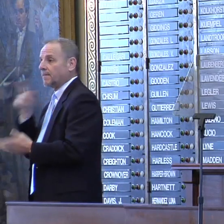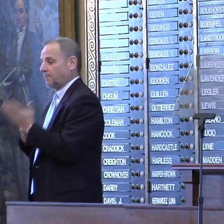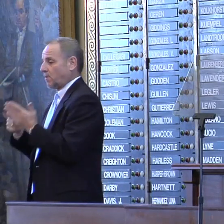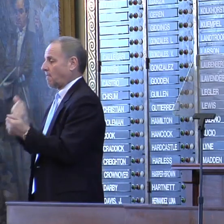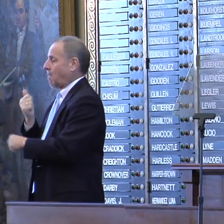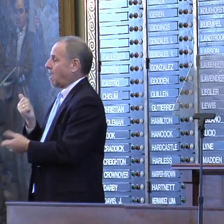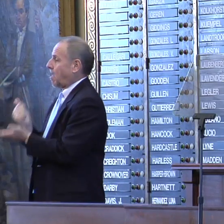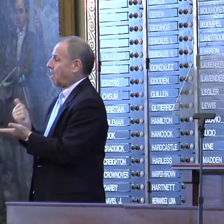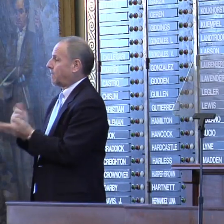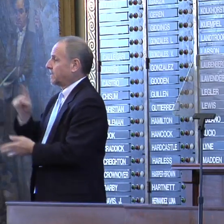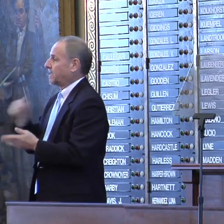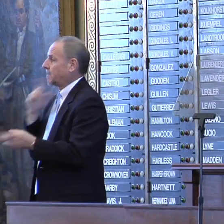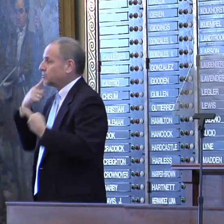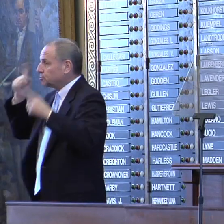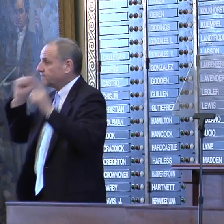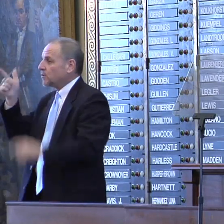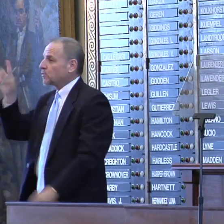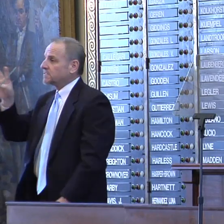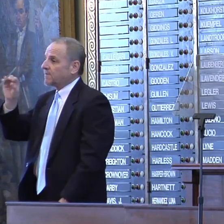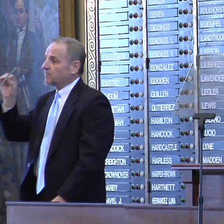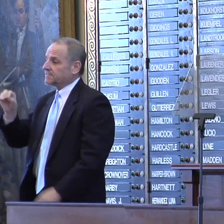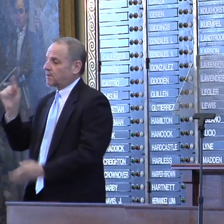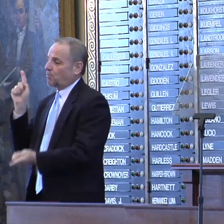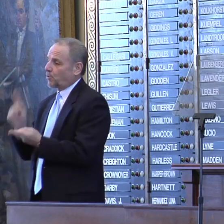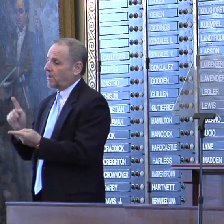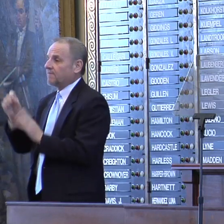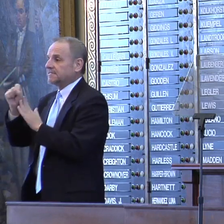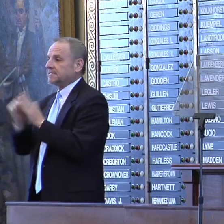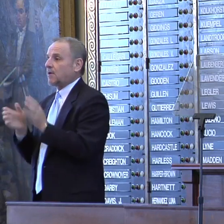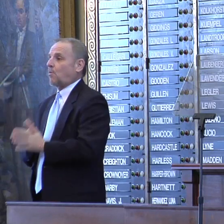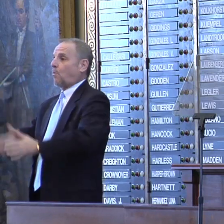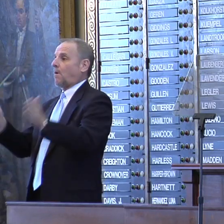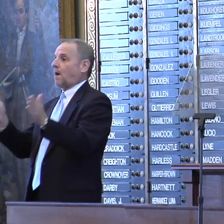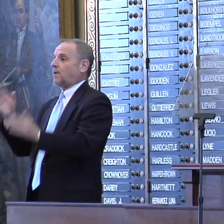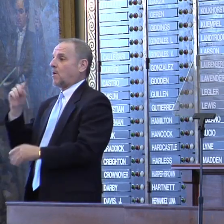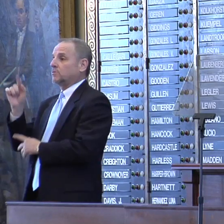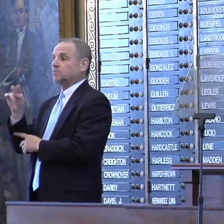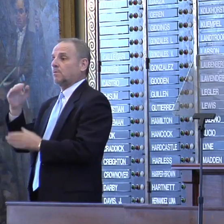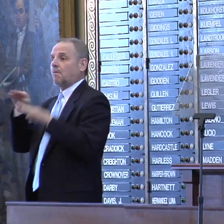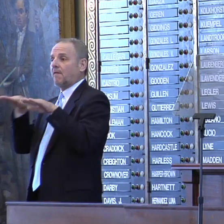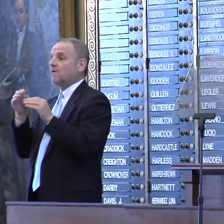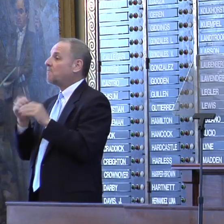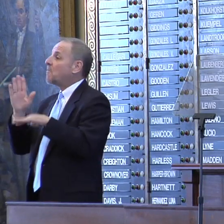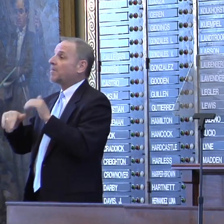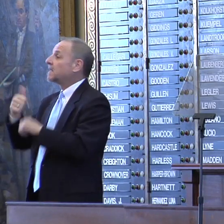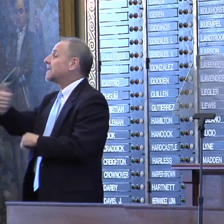helped Texas achieve a 27% reduction of statewide ozone levels, more than any other state.